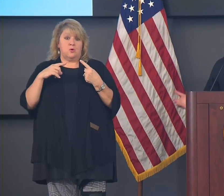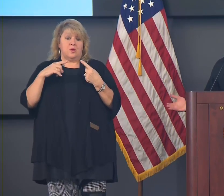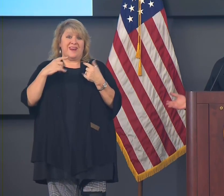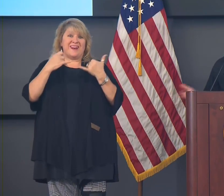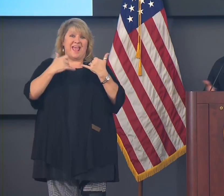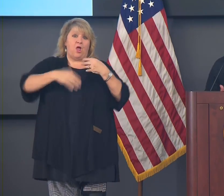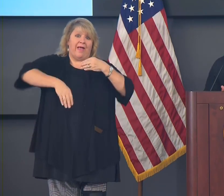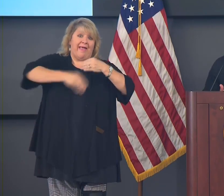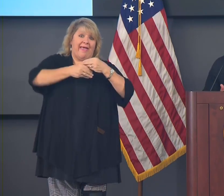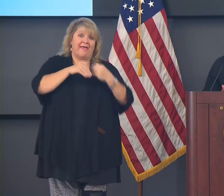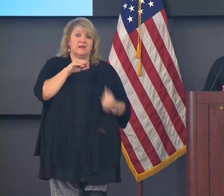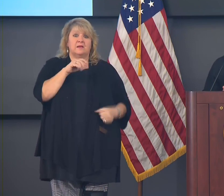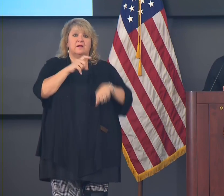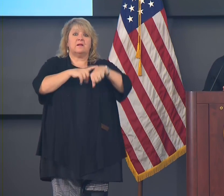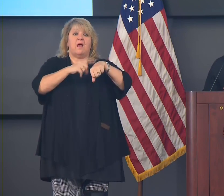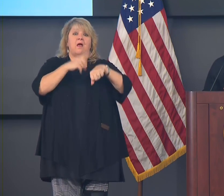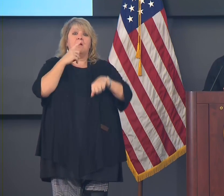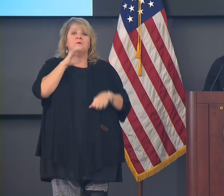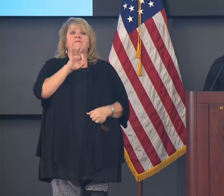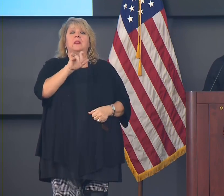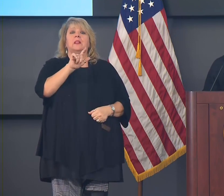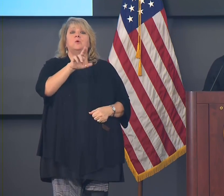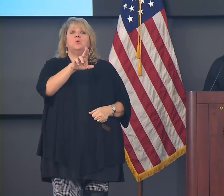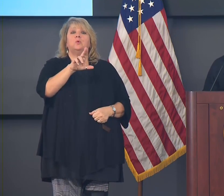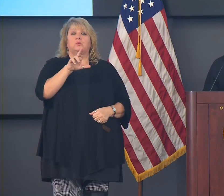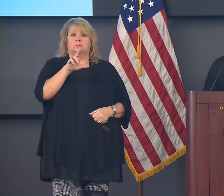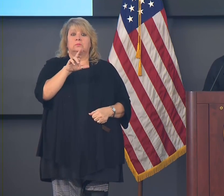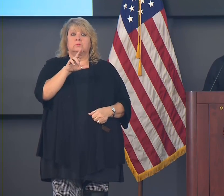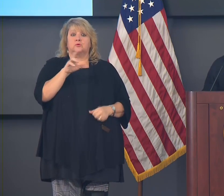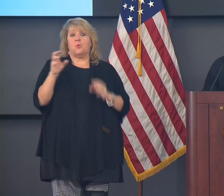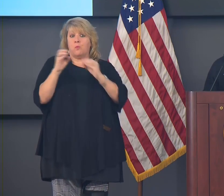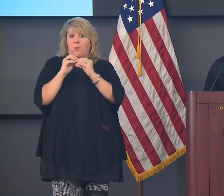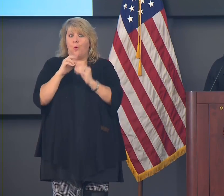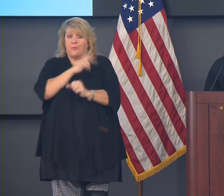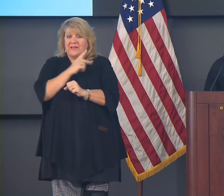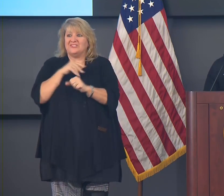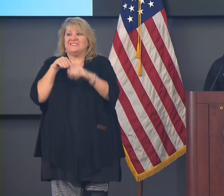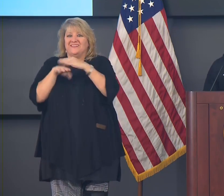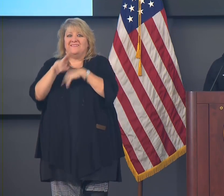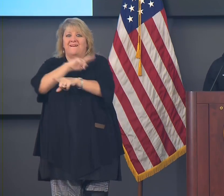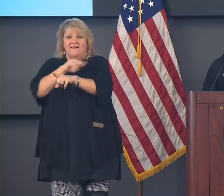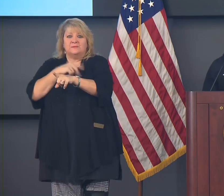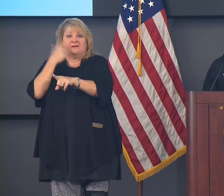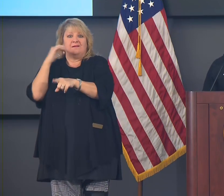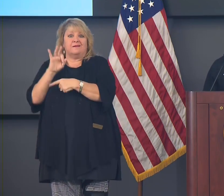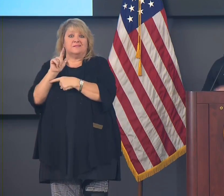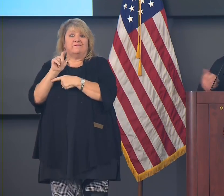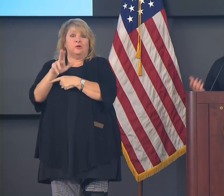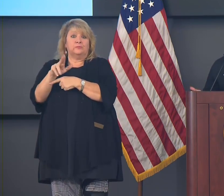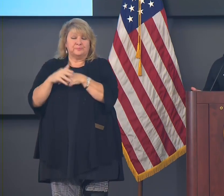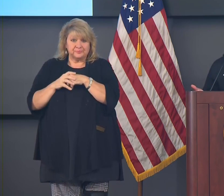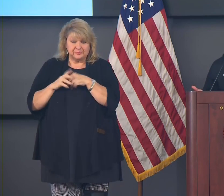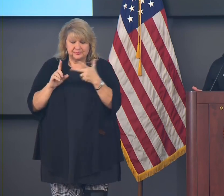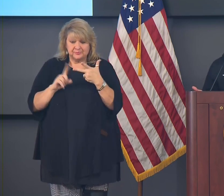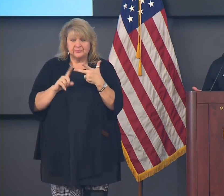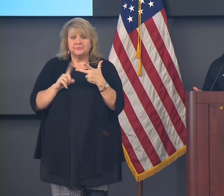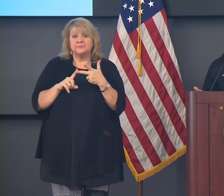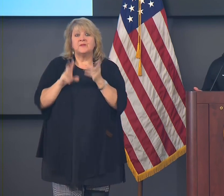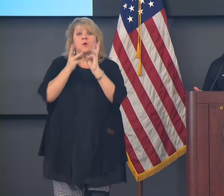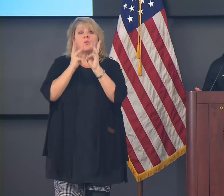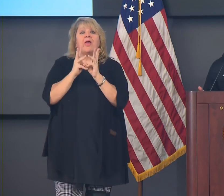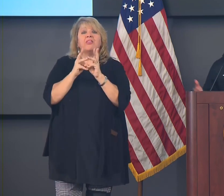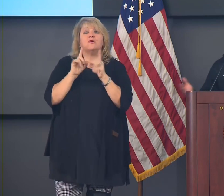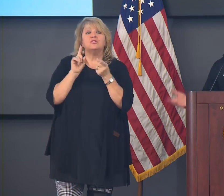So that's extra patients in the hospital. Number two, the weather's about to be cold,